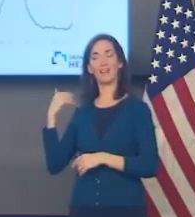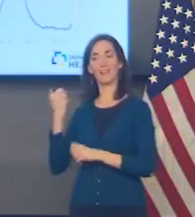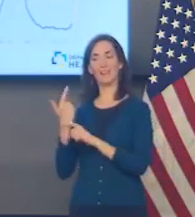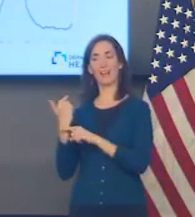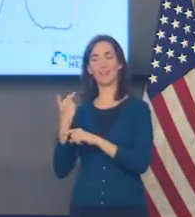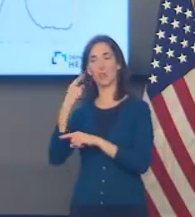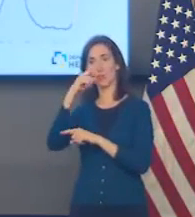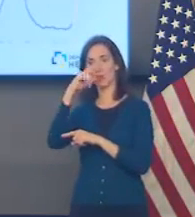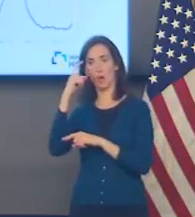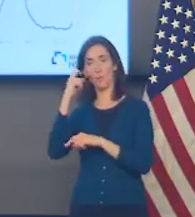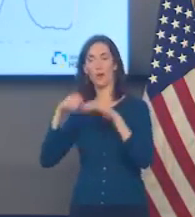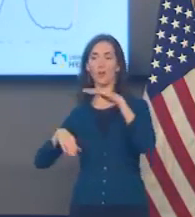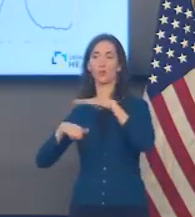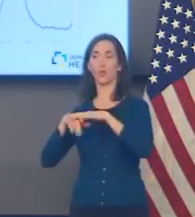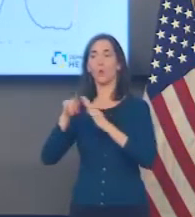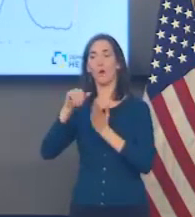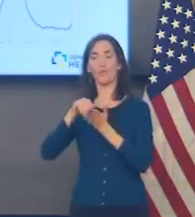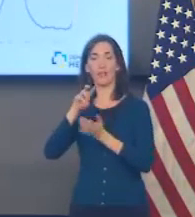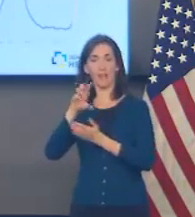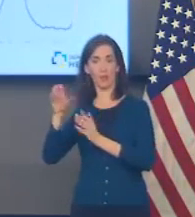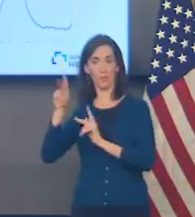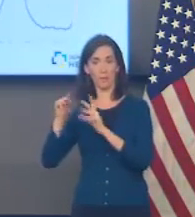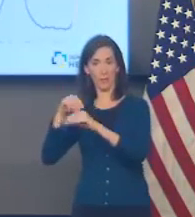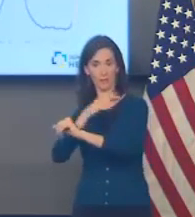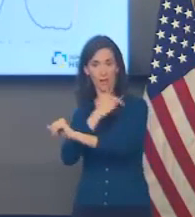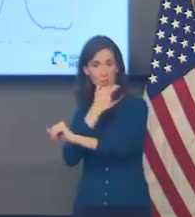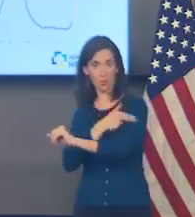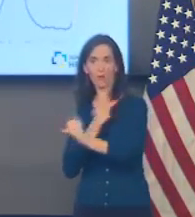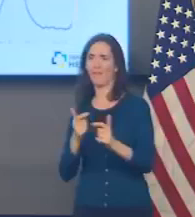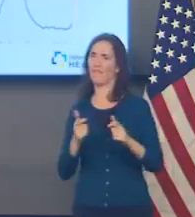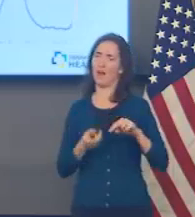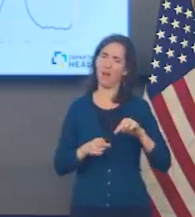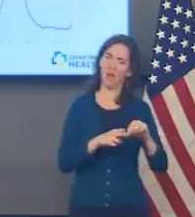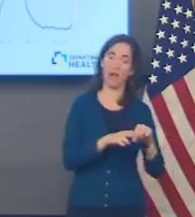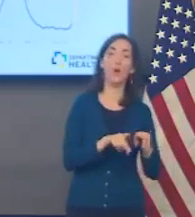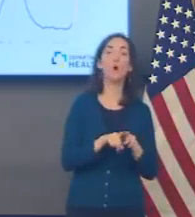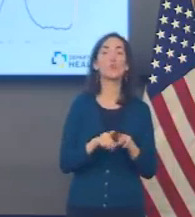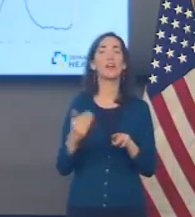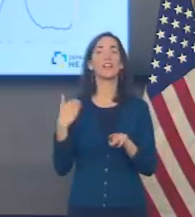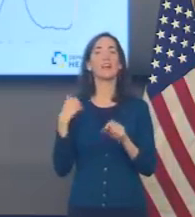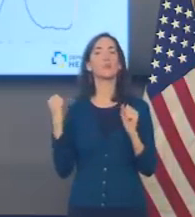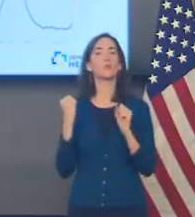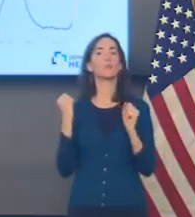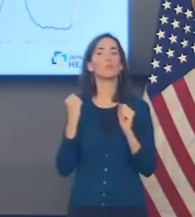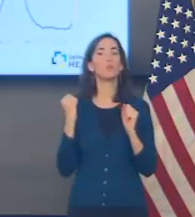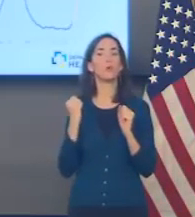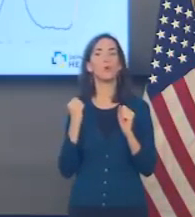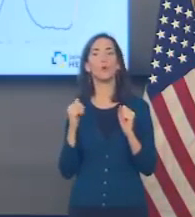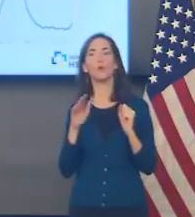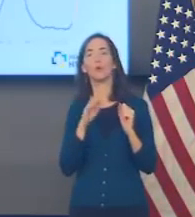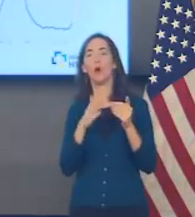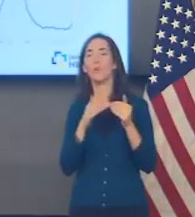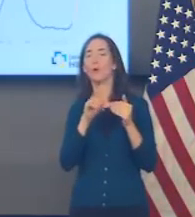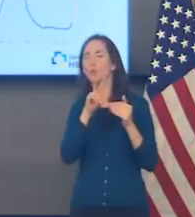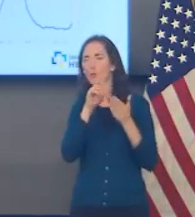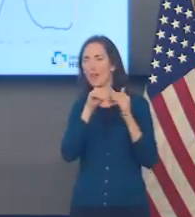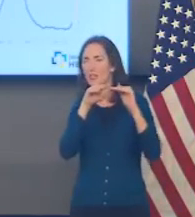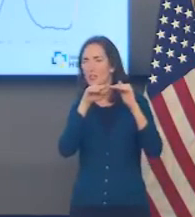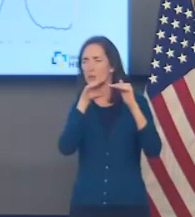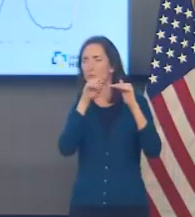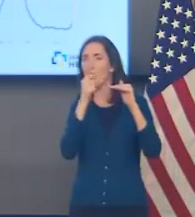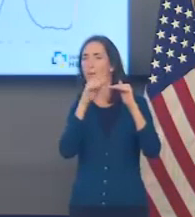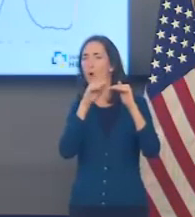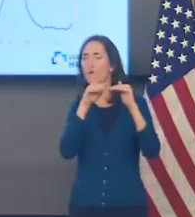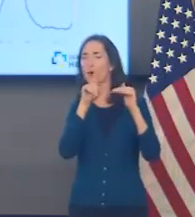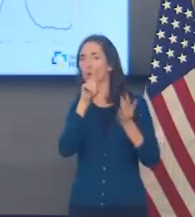capped out at 1,600. And in that winter surge, we capped out at just a tick above 2,000. And